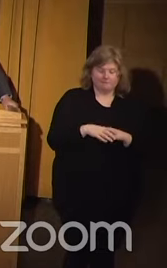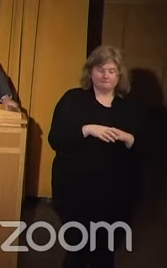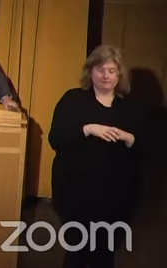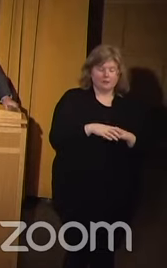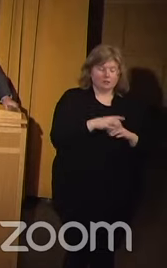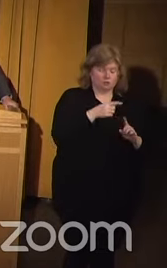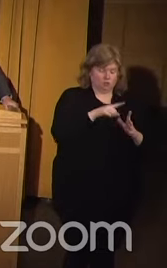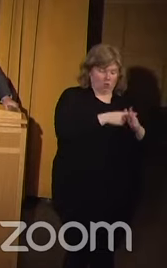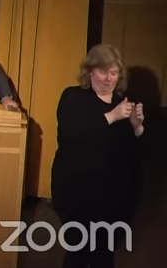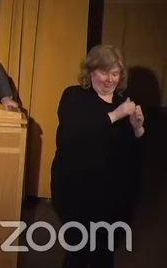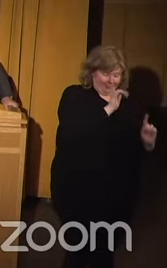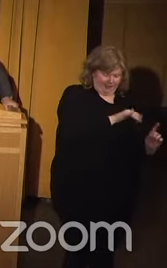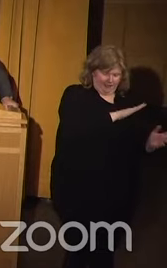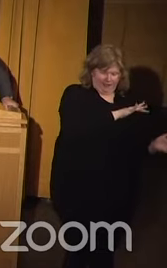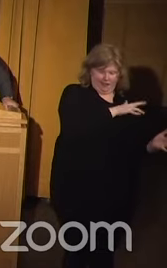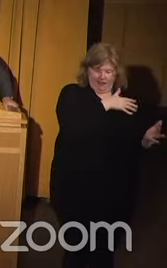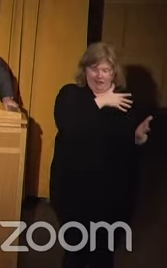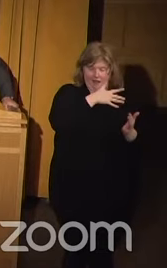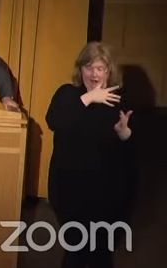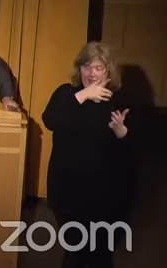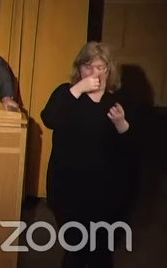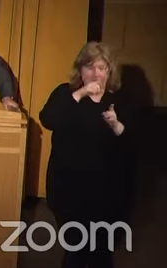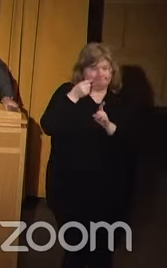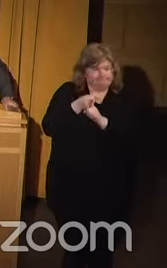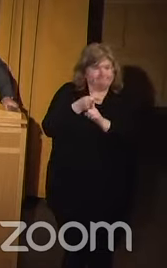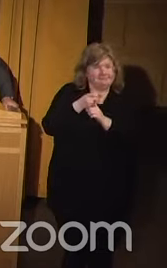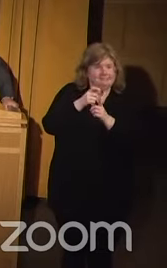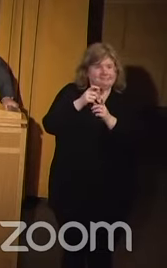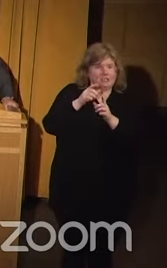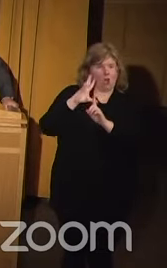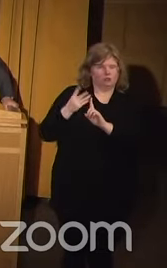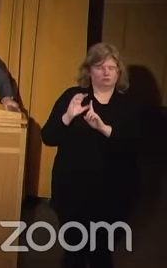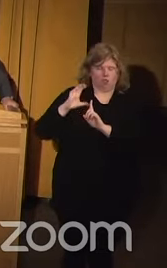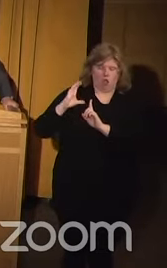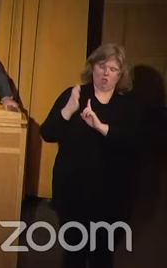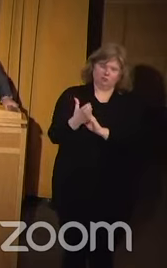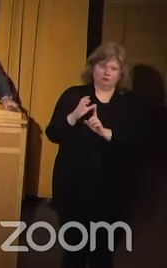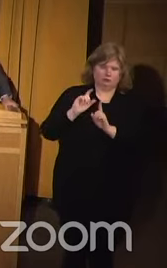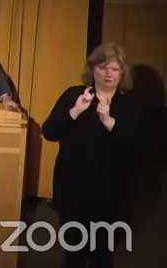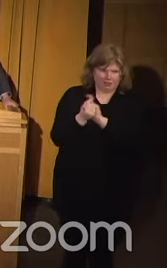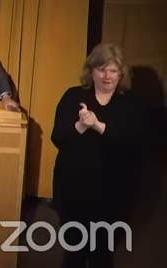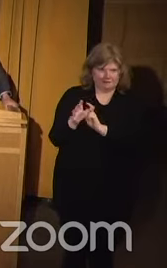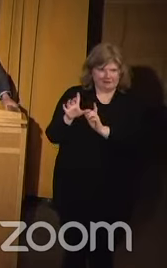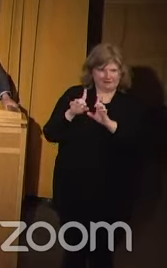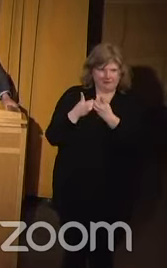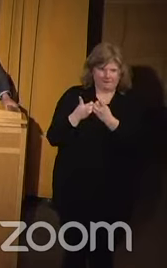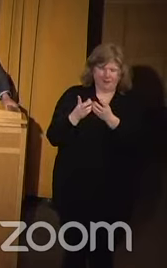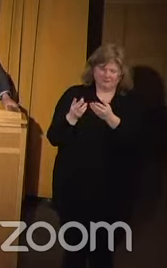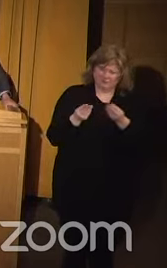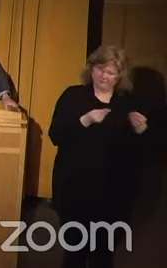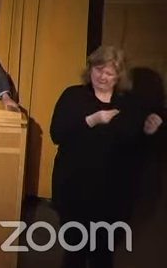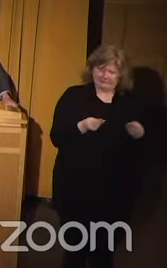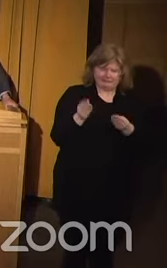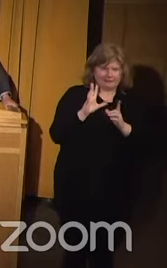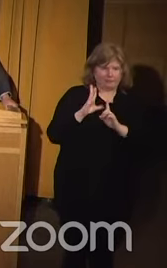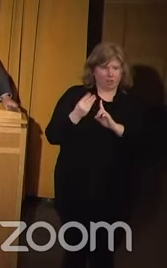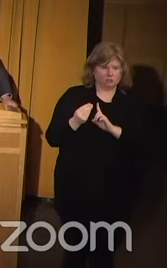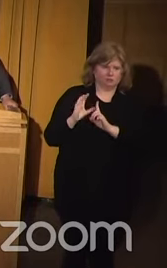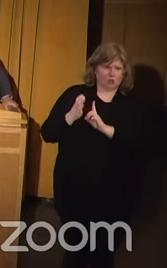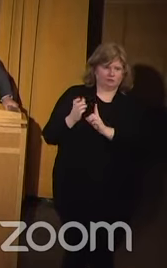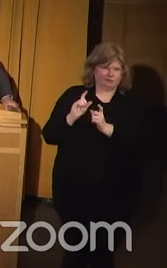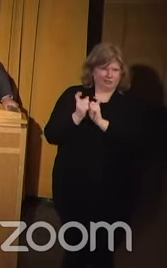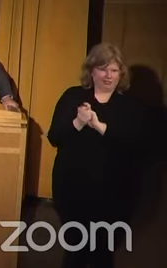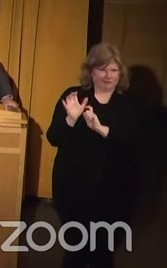end up with a cultural change in the department to help facilitate that cultural change where it